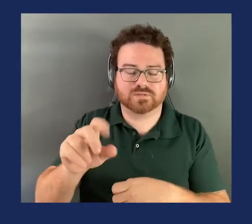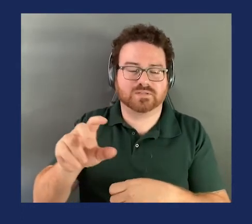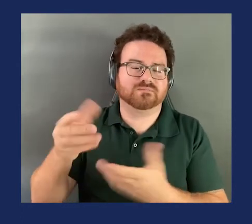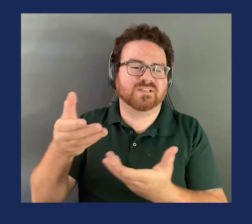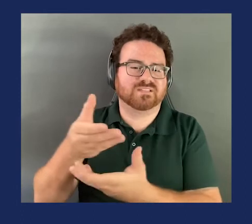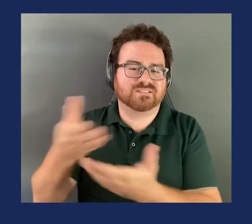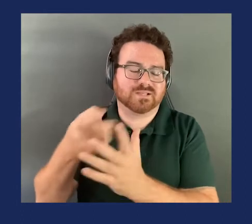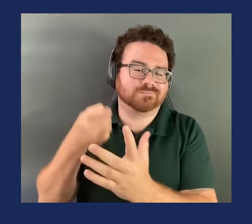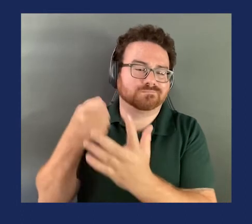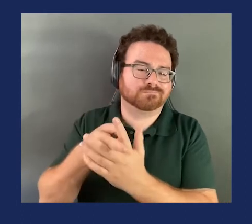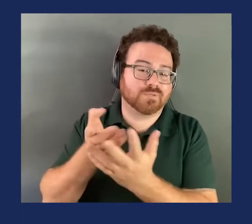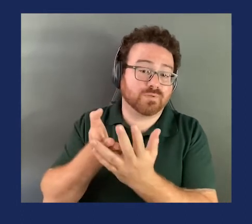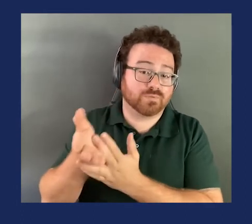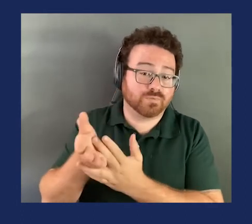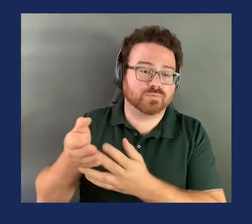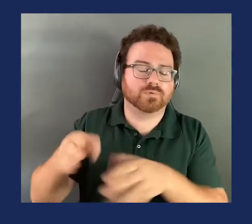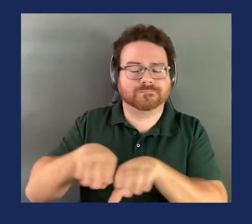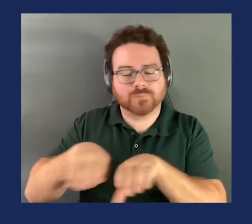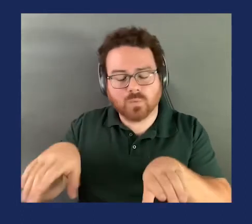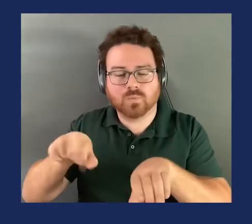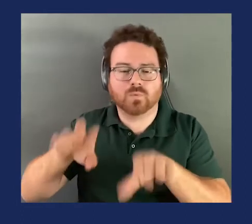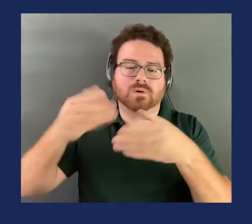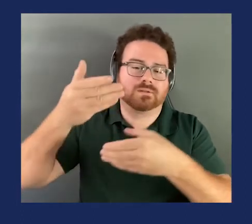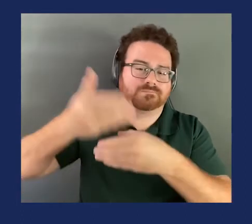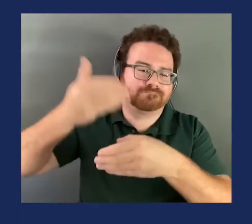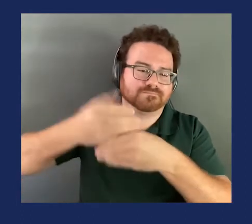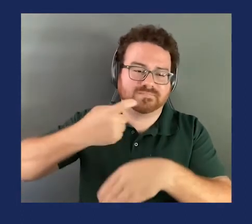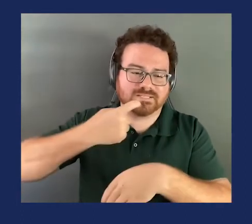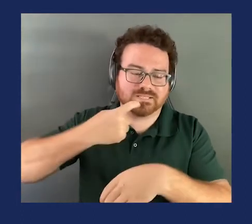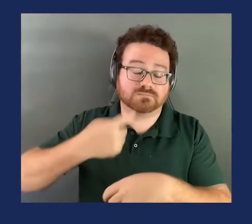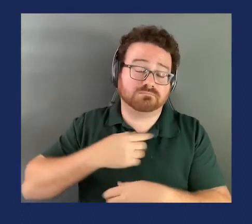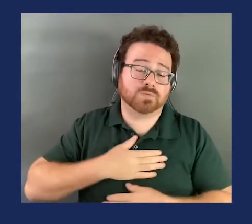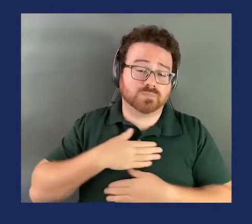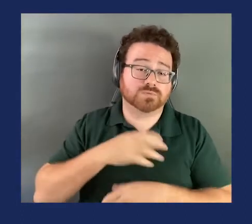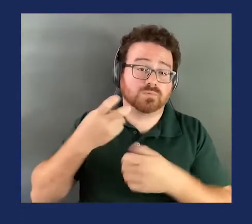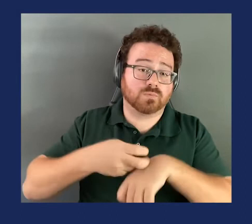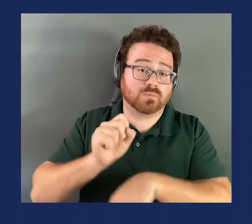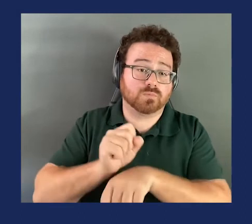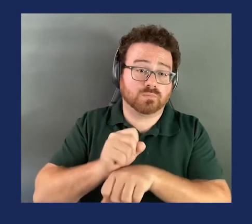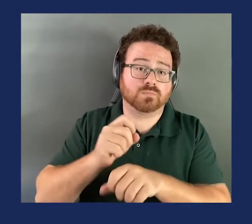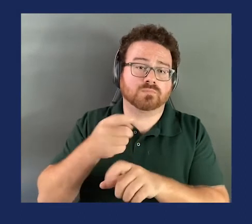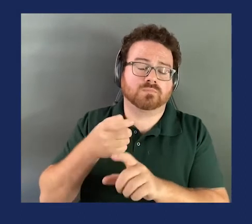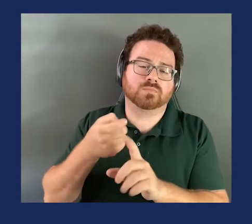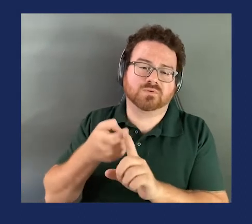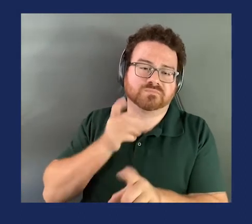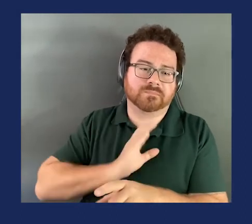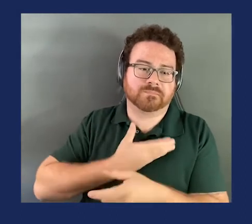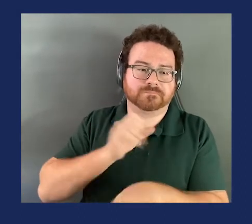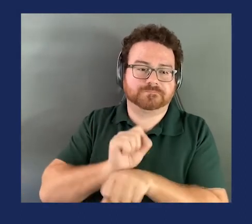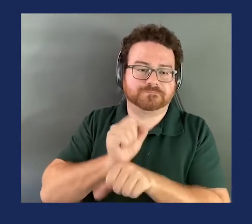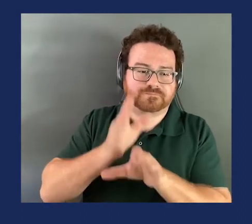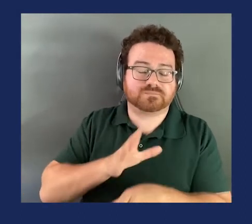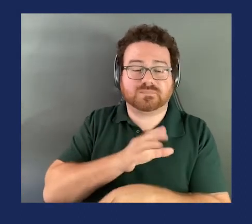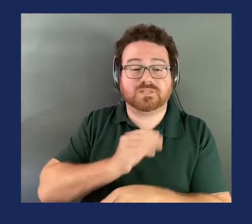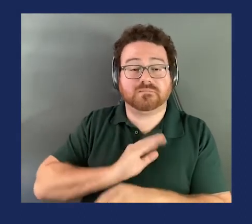injuries. I appreciate the hard work the staff has put in this package and I want to thank my colleagues for their engagement on this effort